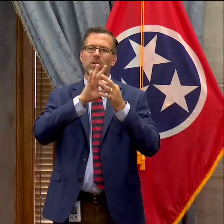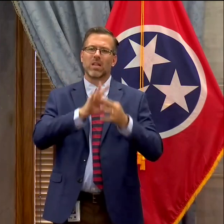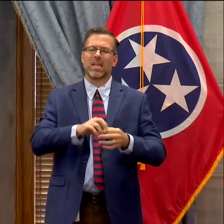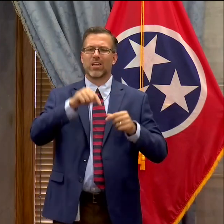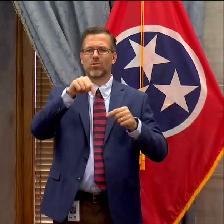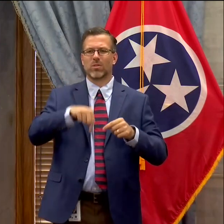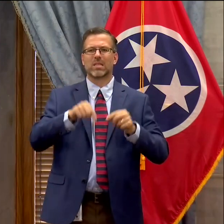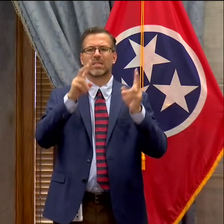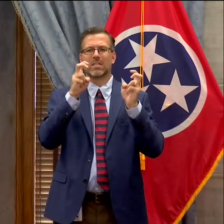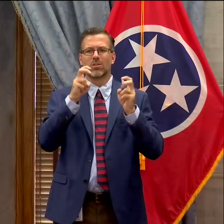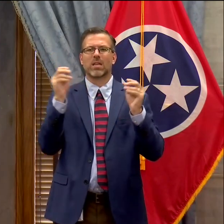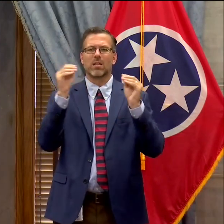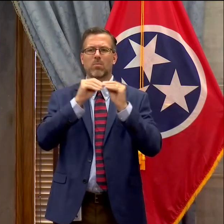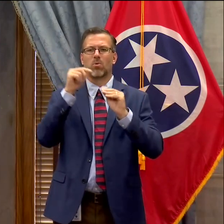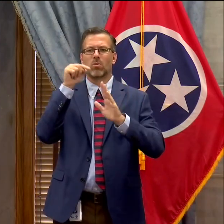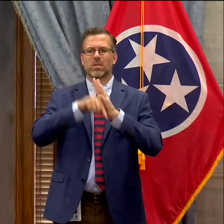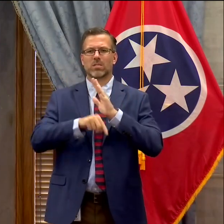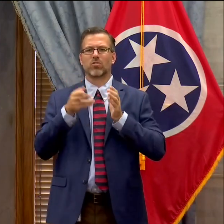in a greater way.